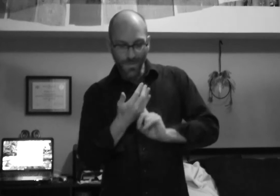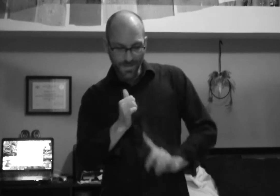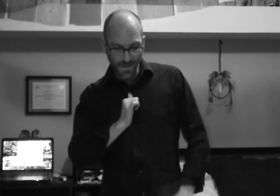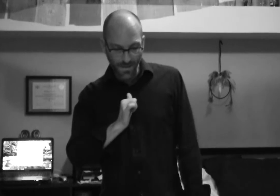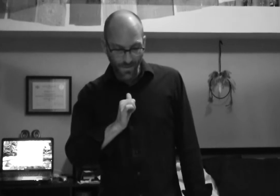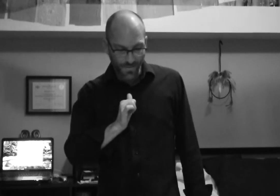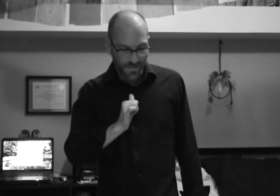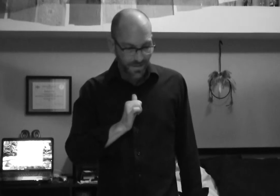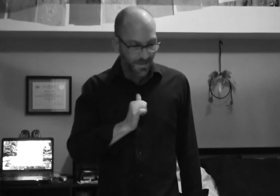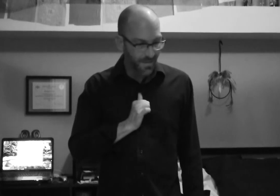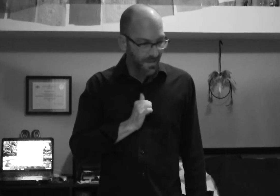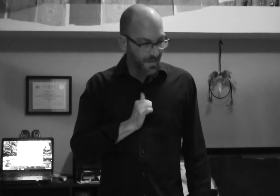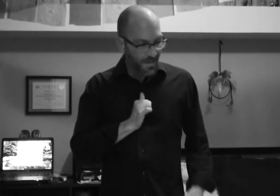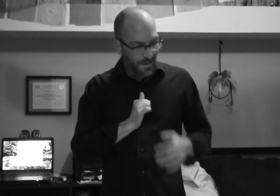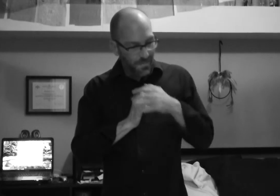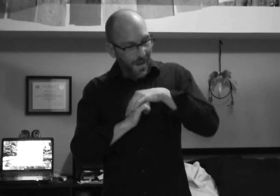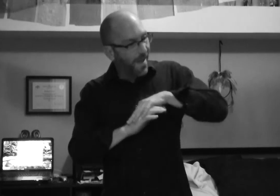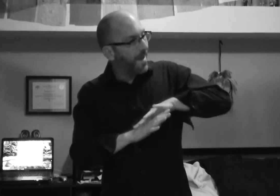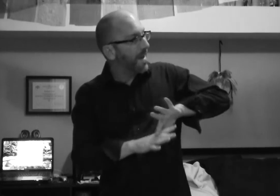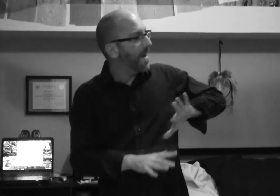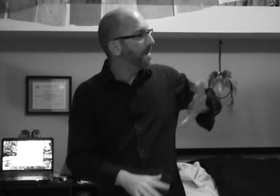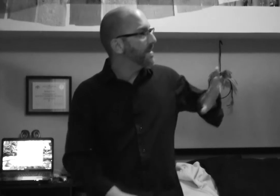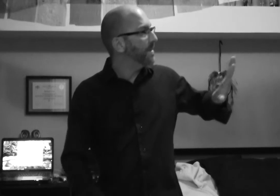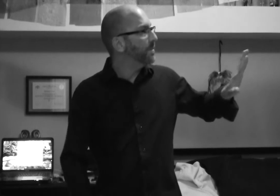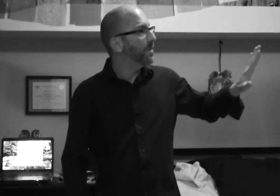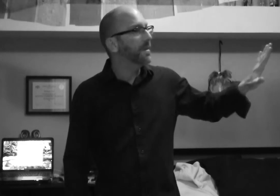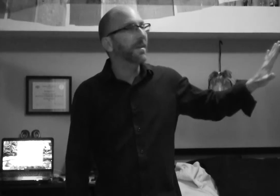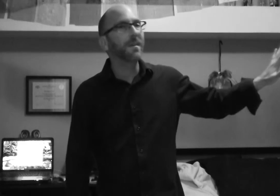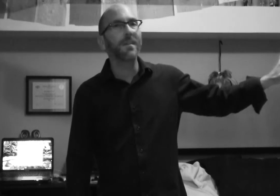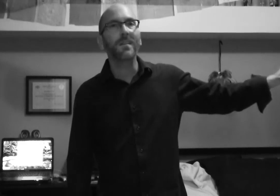myself I'm glad I didn't believe